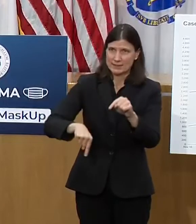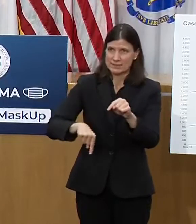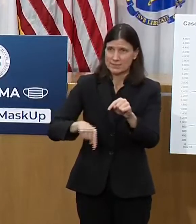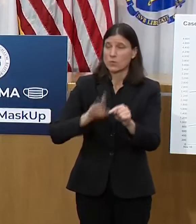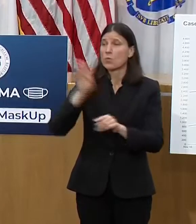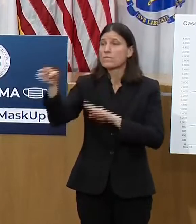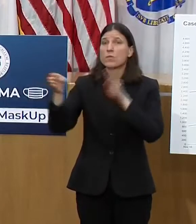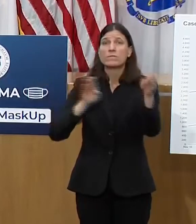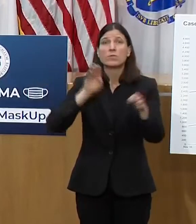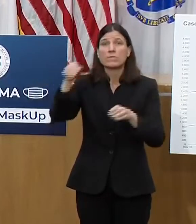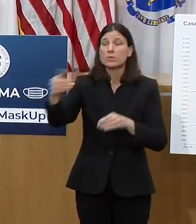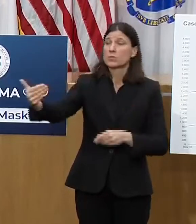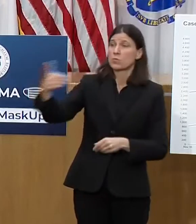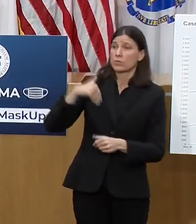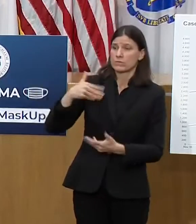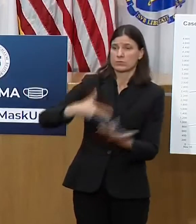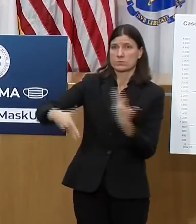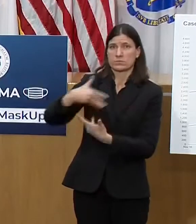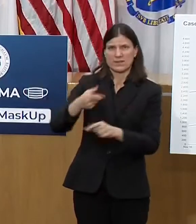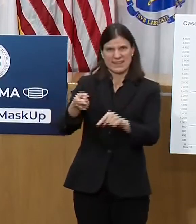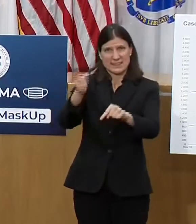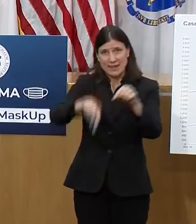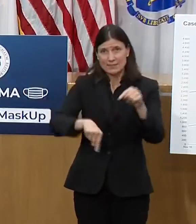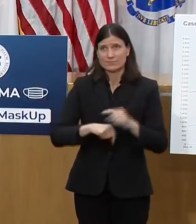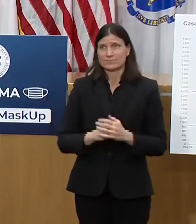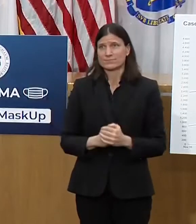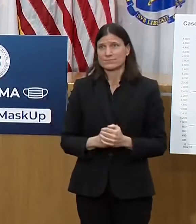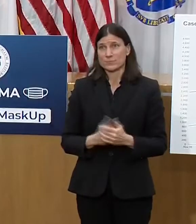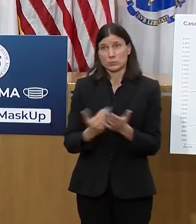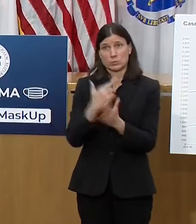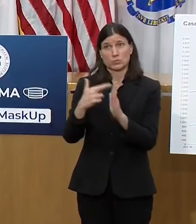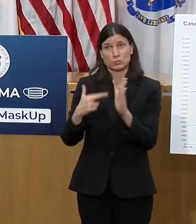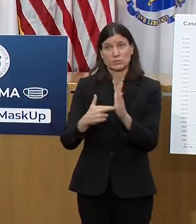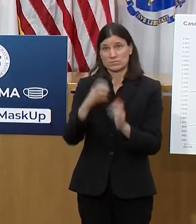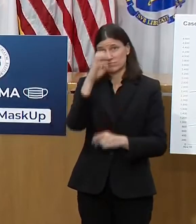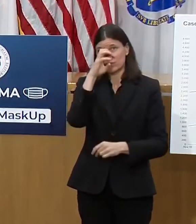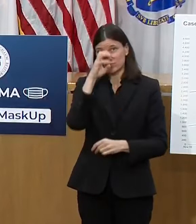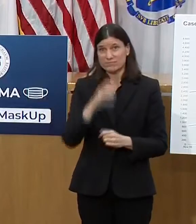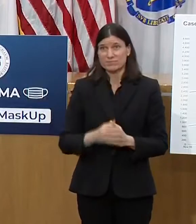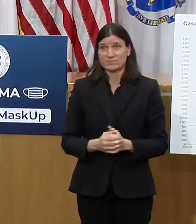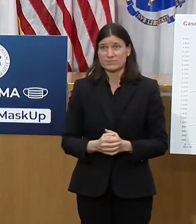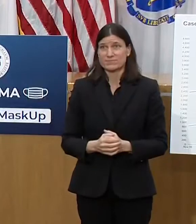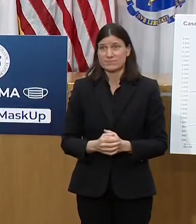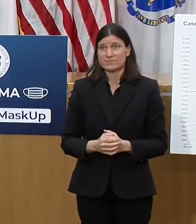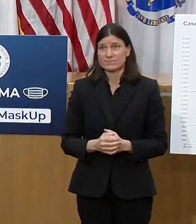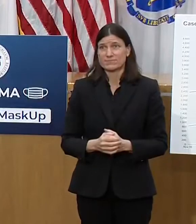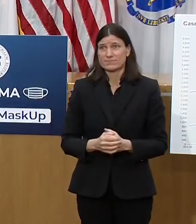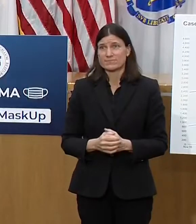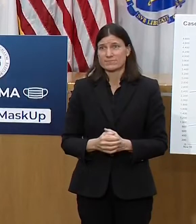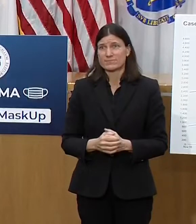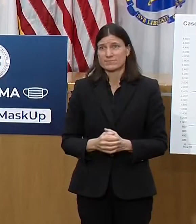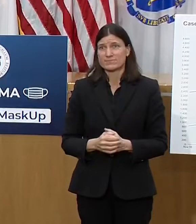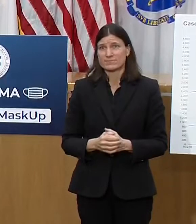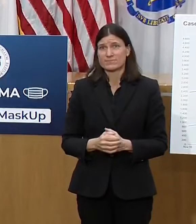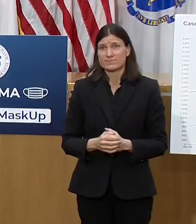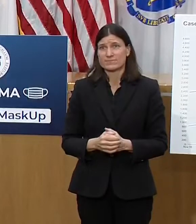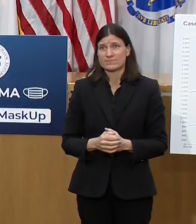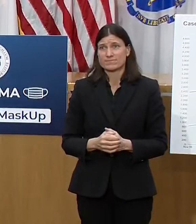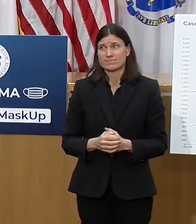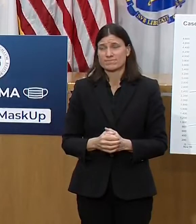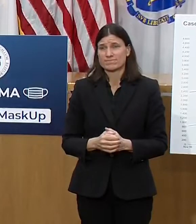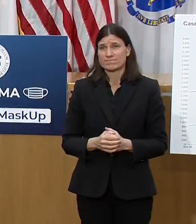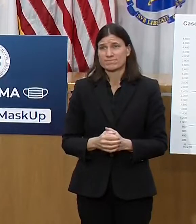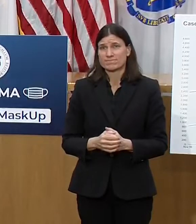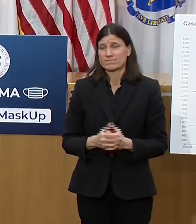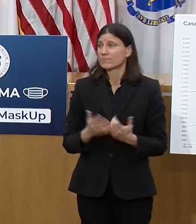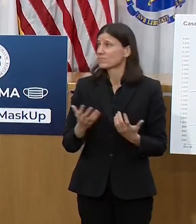But I'm here today to say that we really can't have them be the kind of consequential